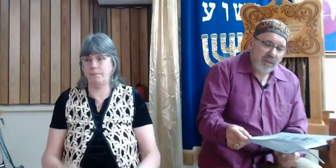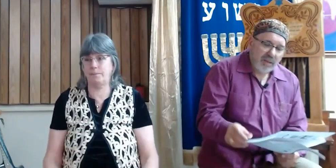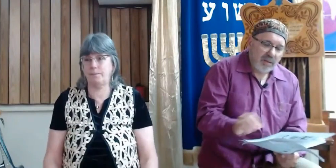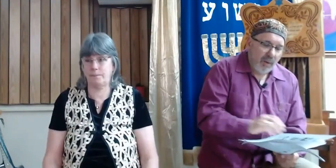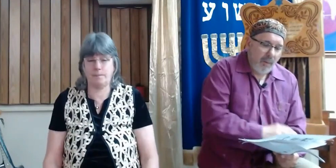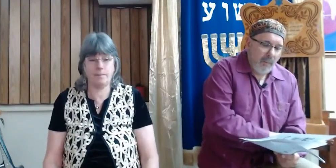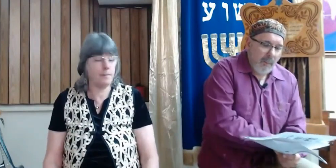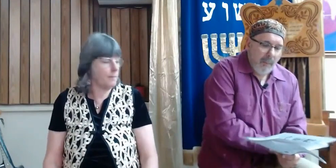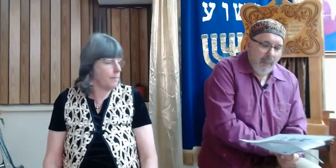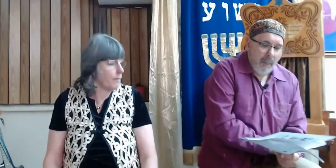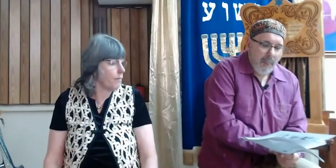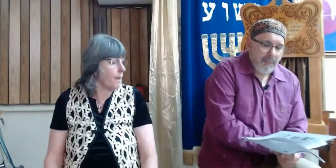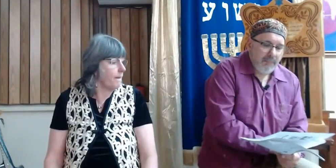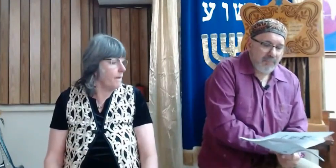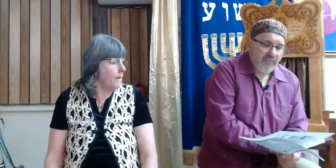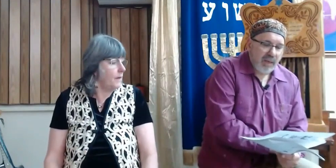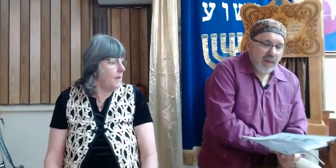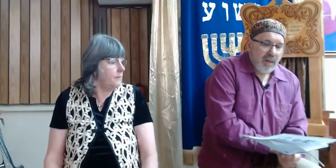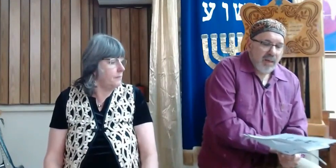So,